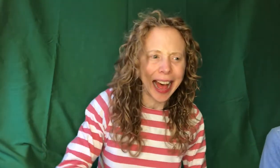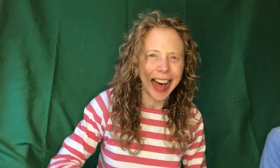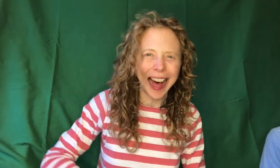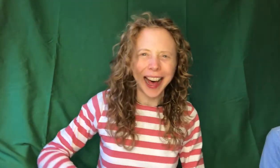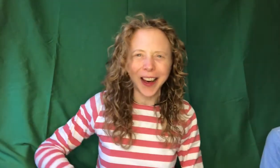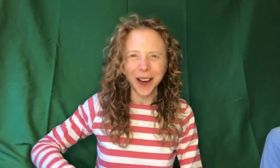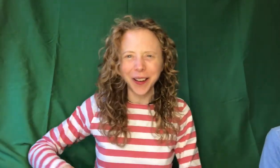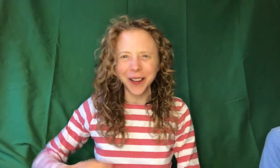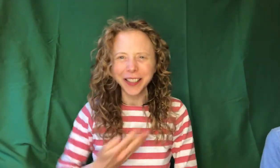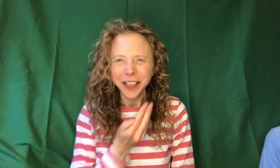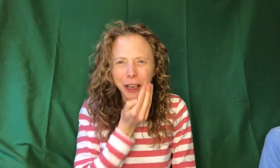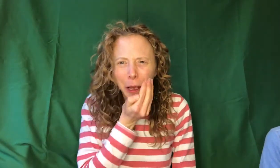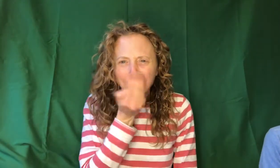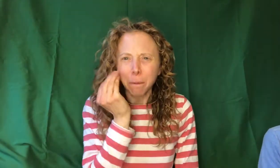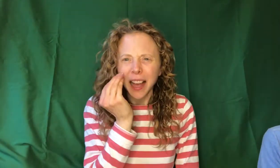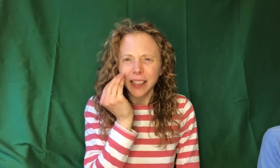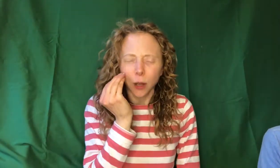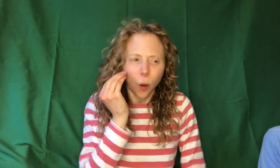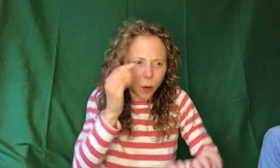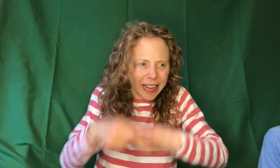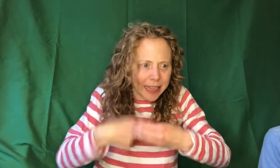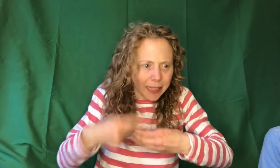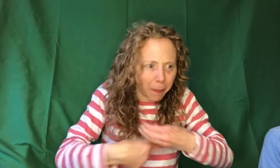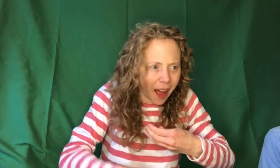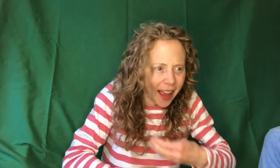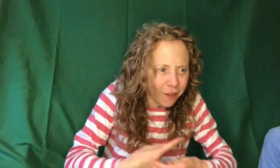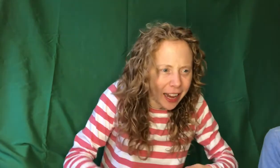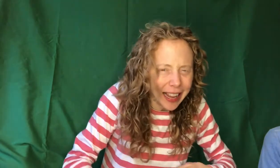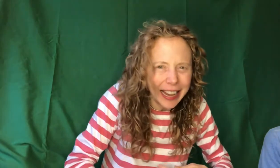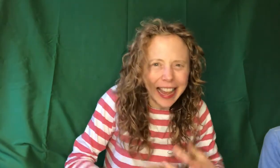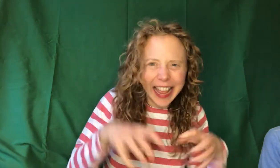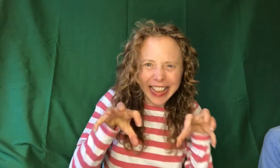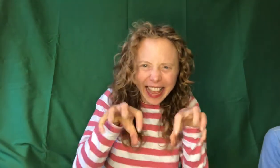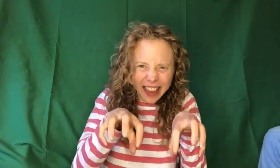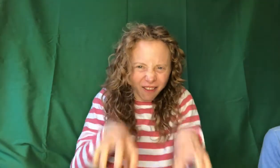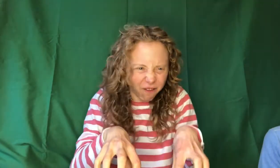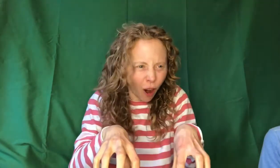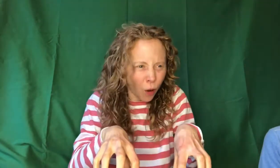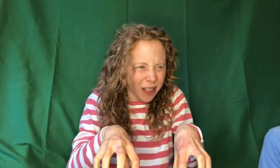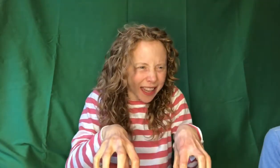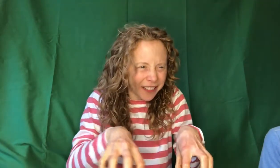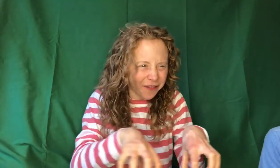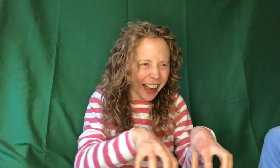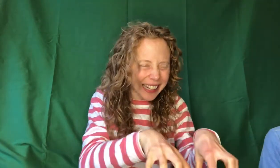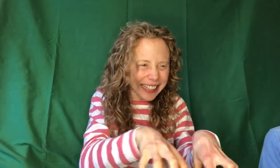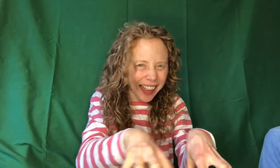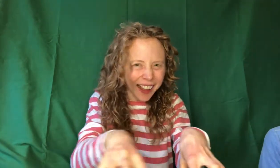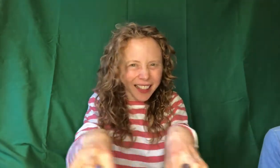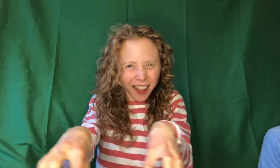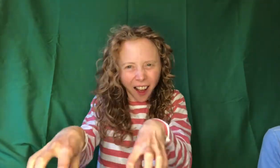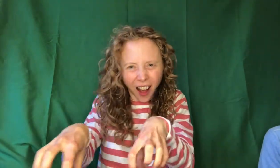My soul is spiraling in frozen fractals all